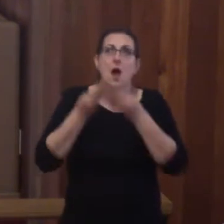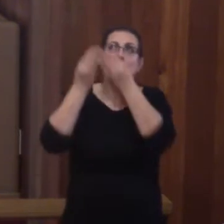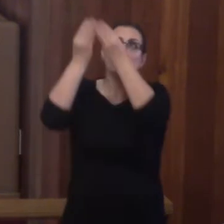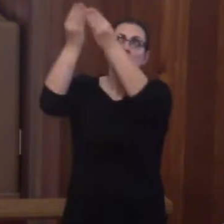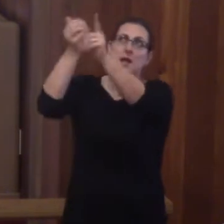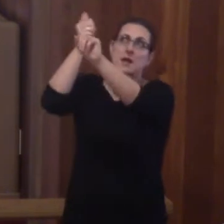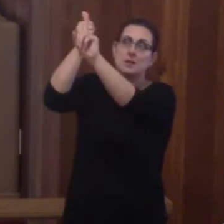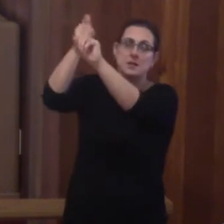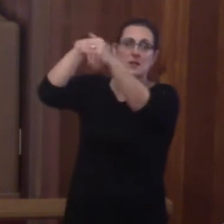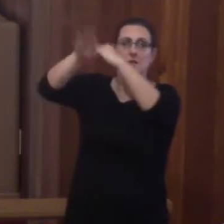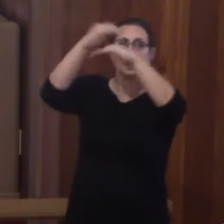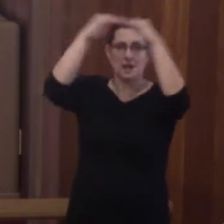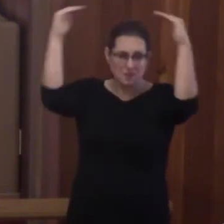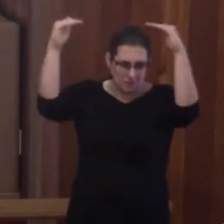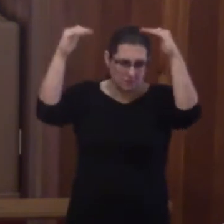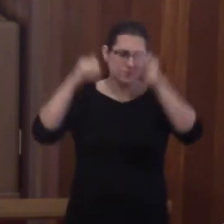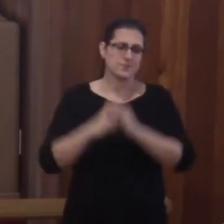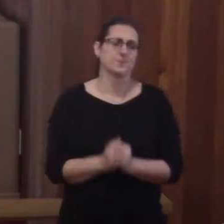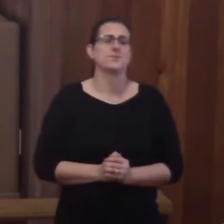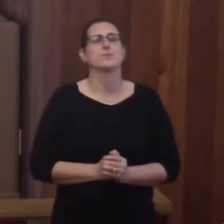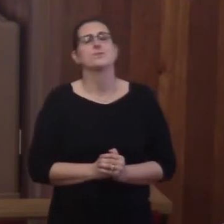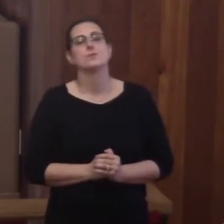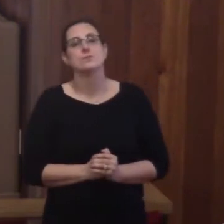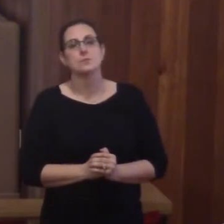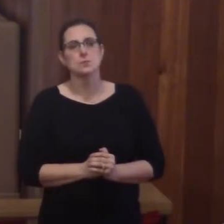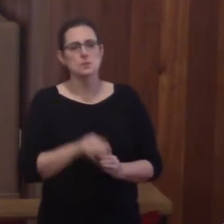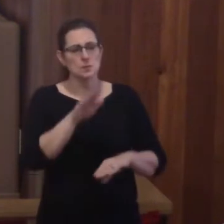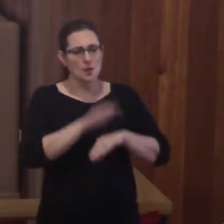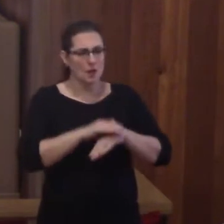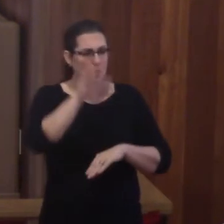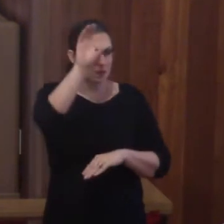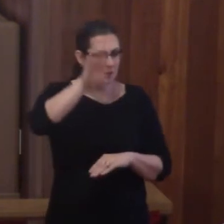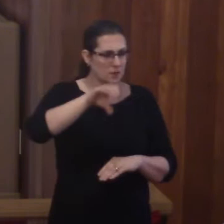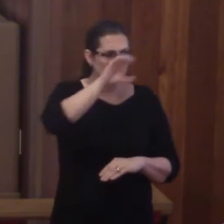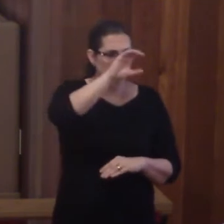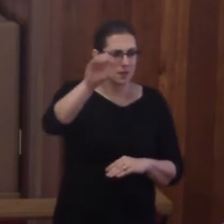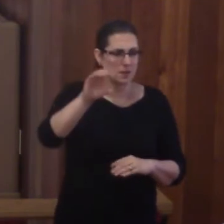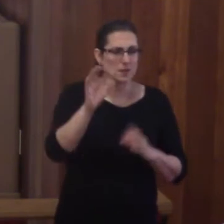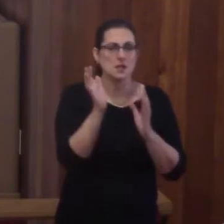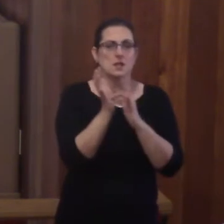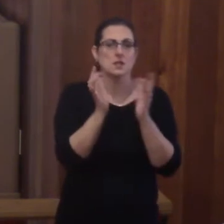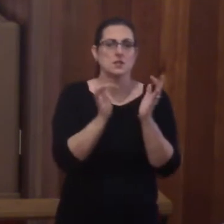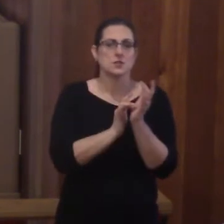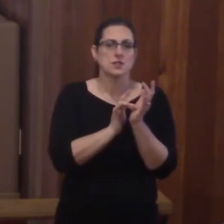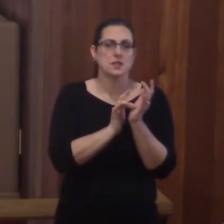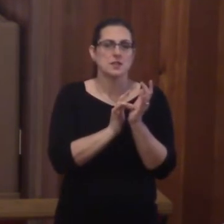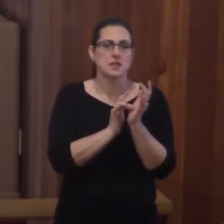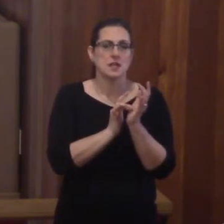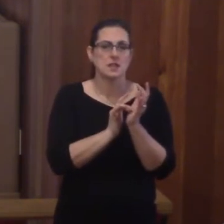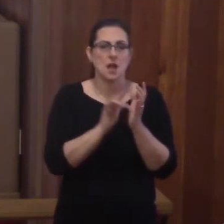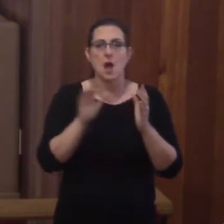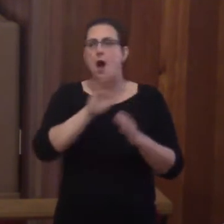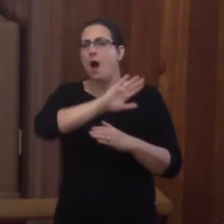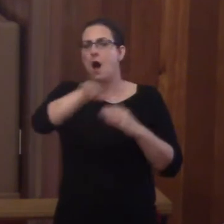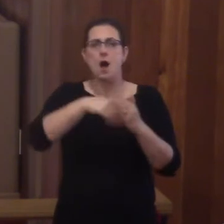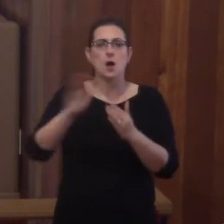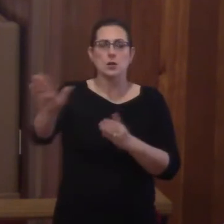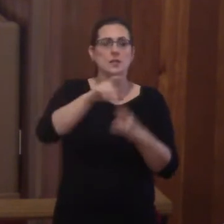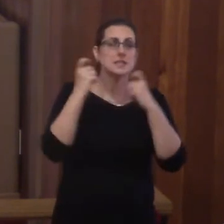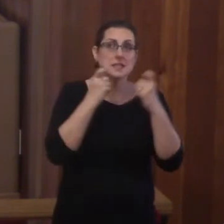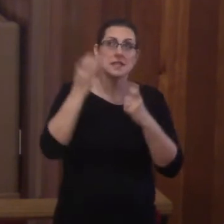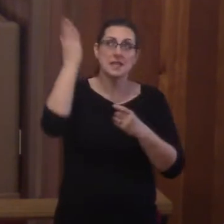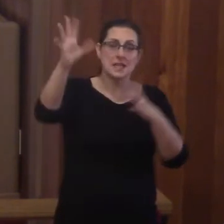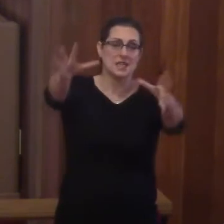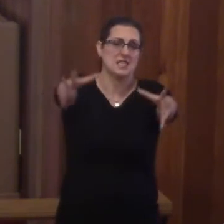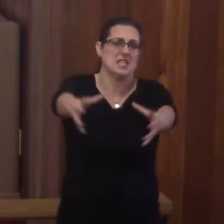in heaven. On the cross, Jesus assumed all of your sins, every one of